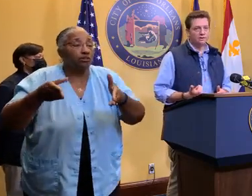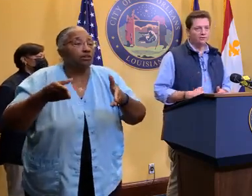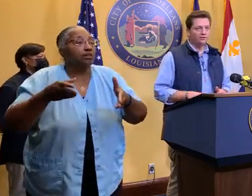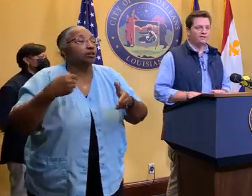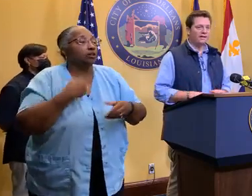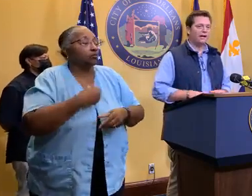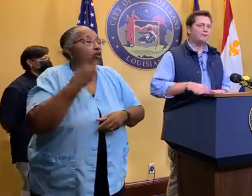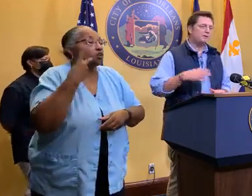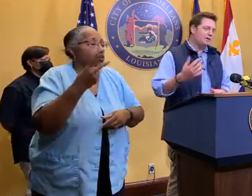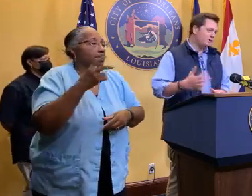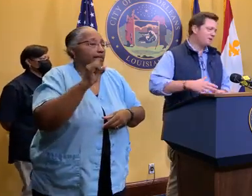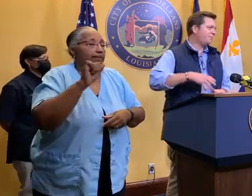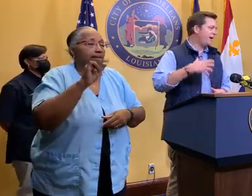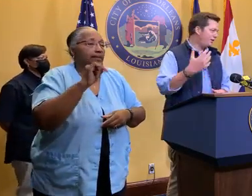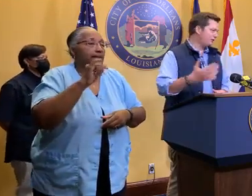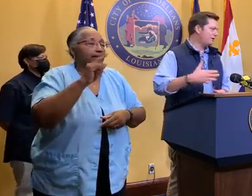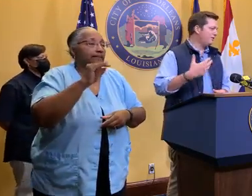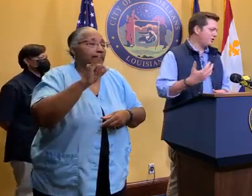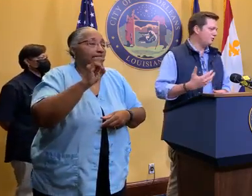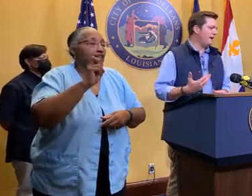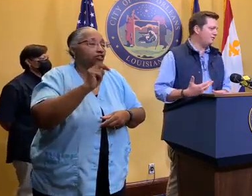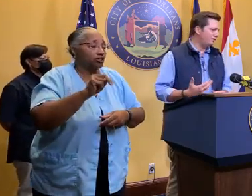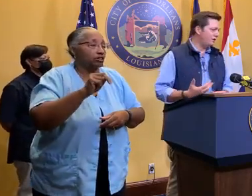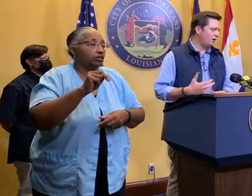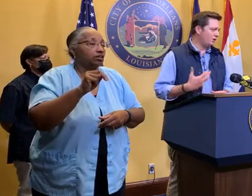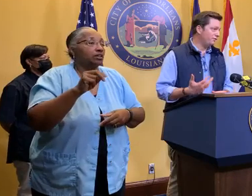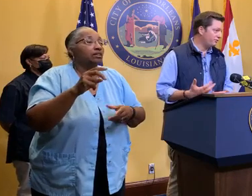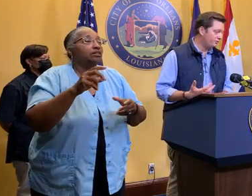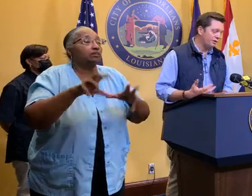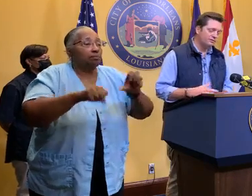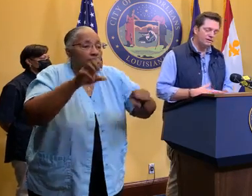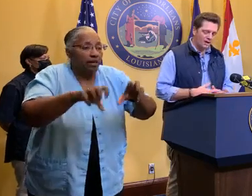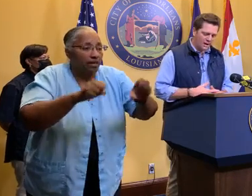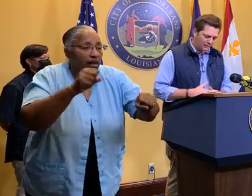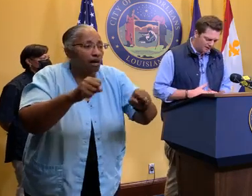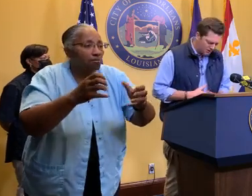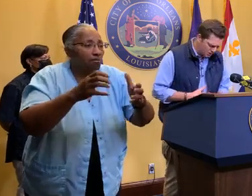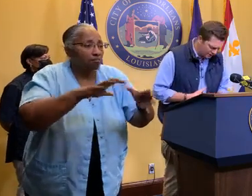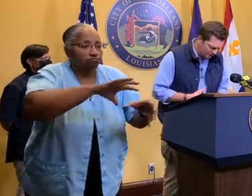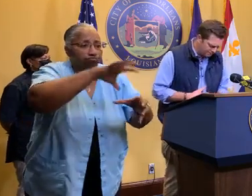some street cleaners to take up the big piles of leaves that you may see all over the streets.